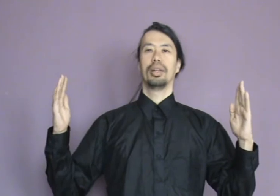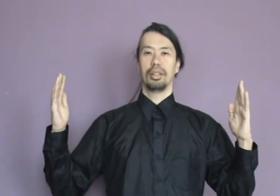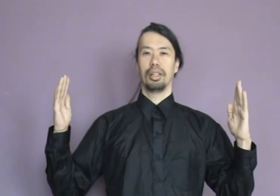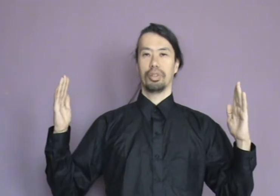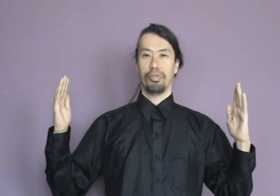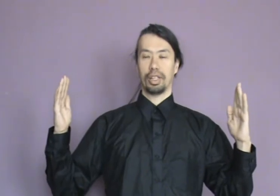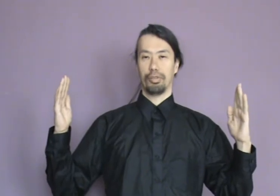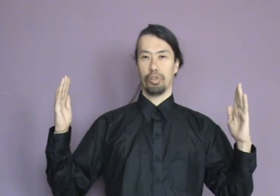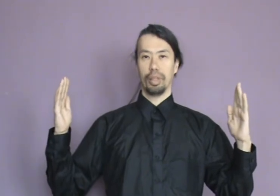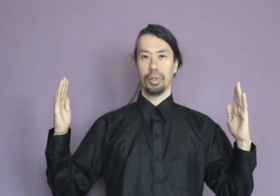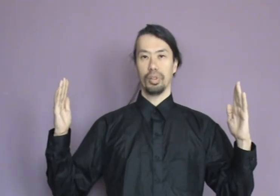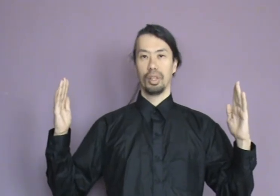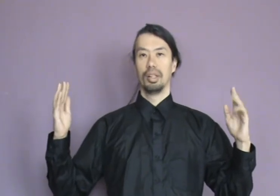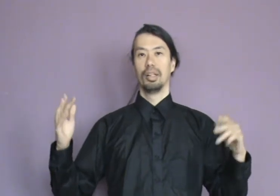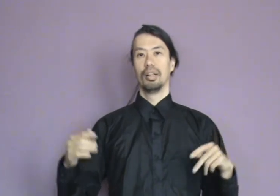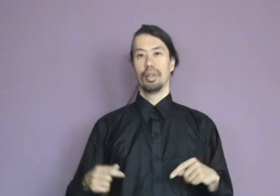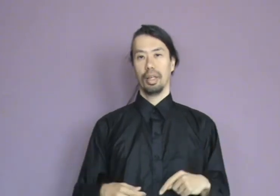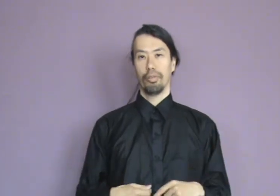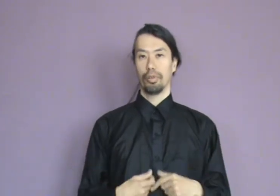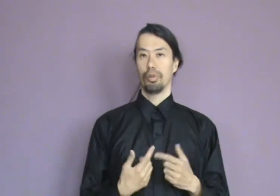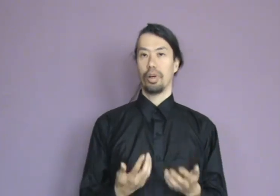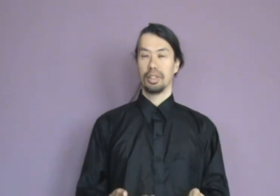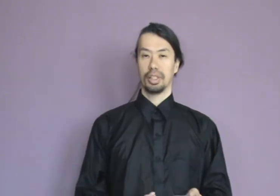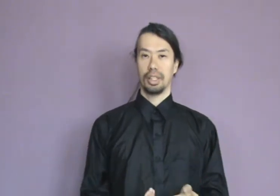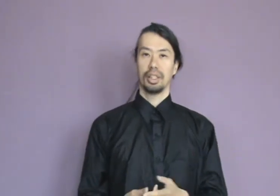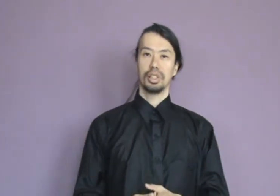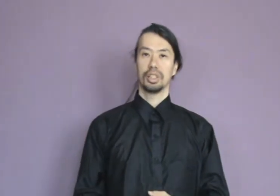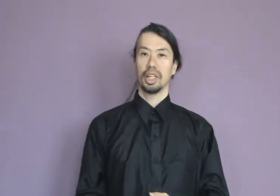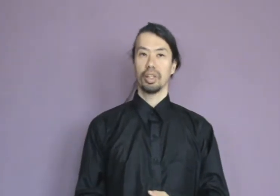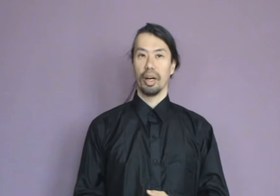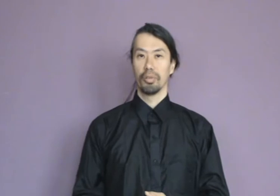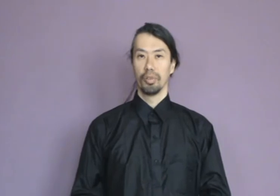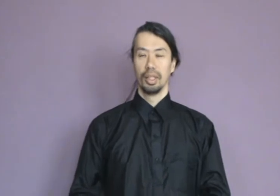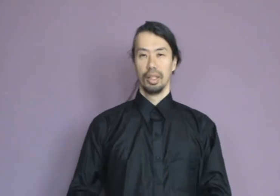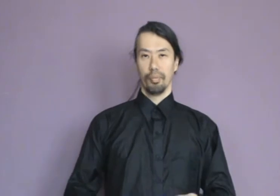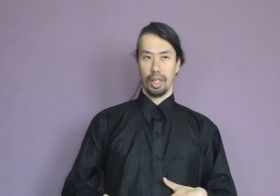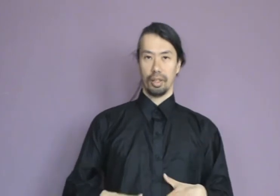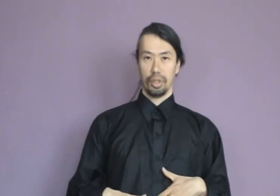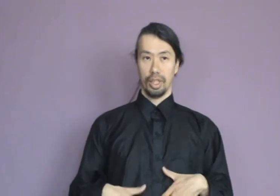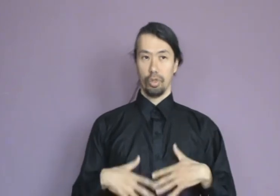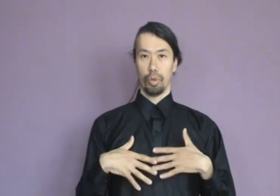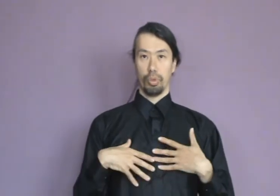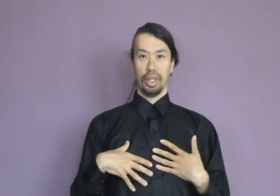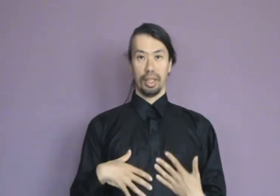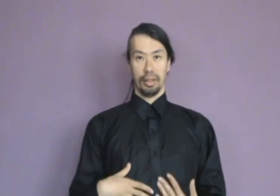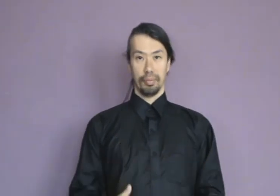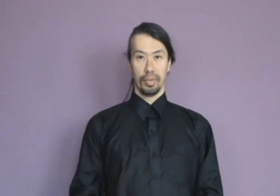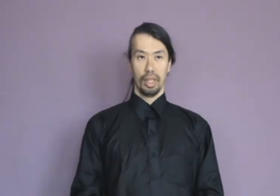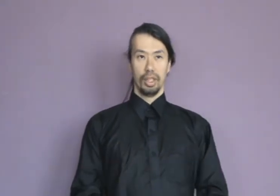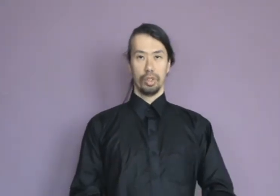give an effective treatment. If you find that energy is not enough, then continue your breathing to